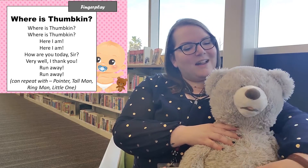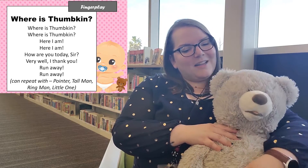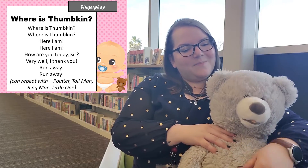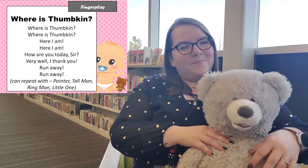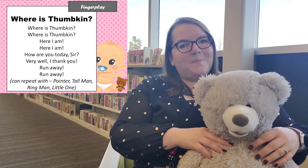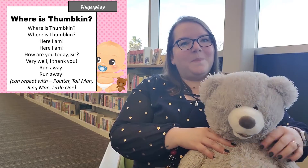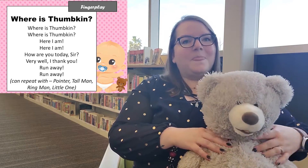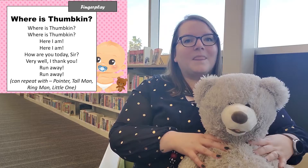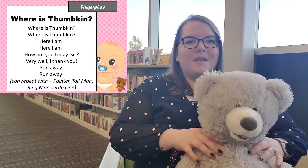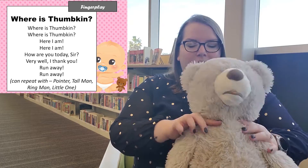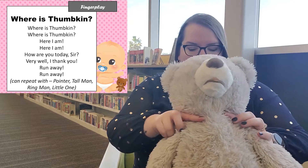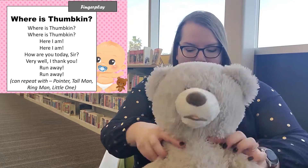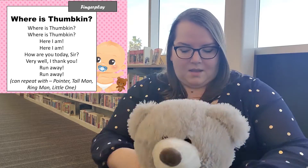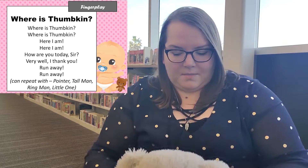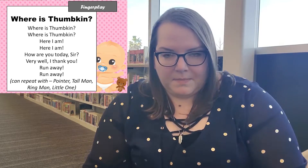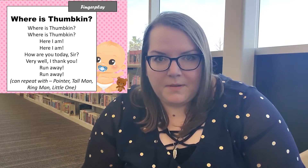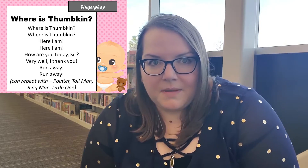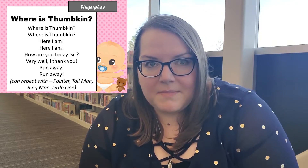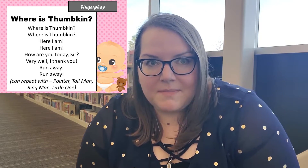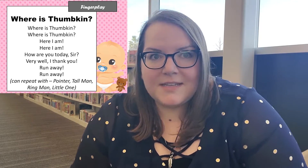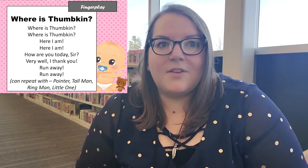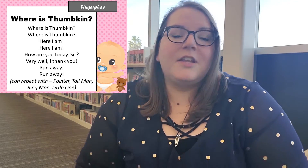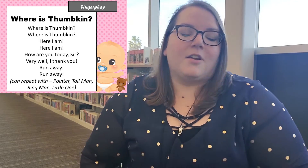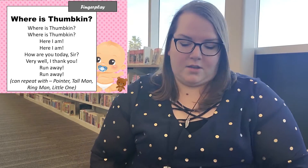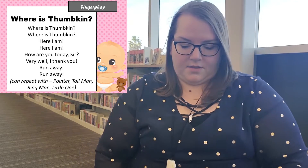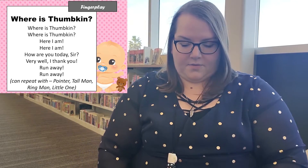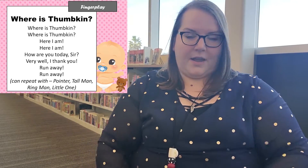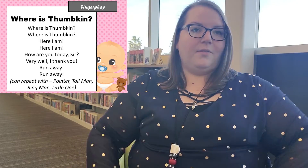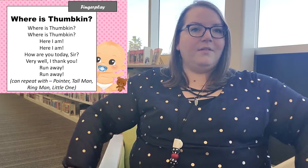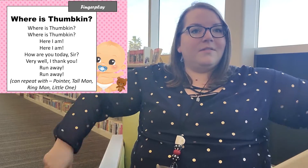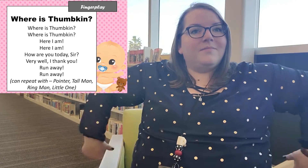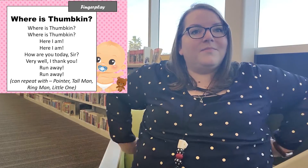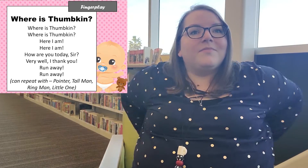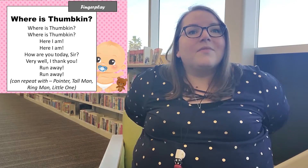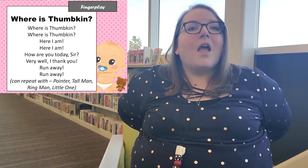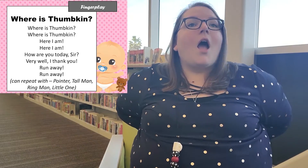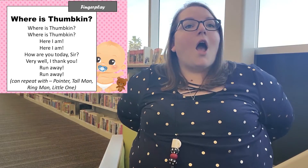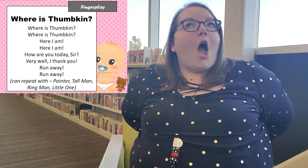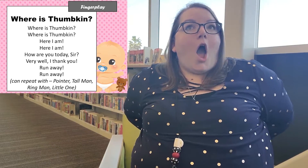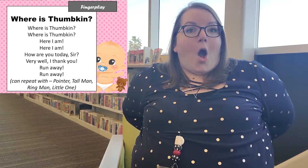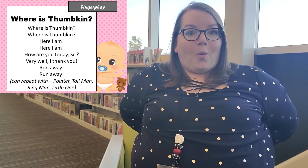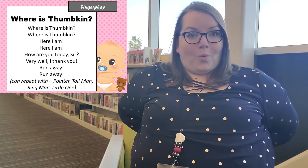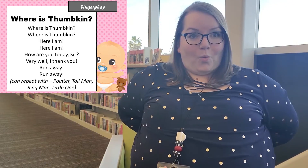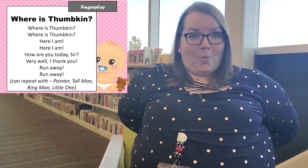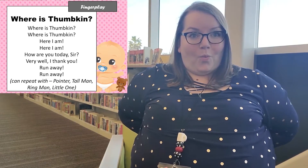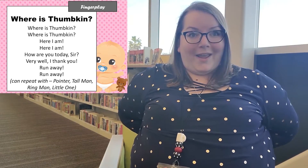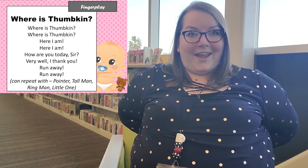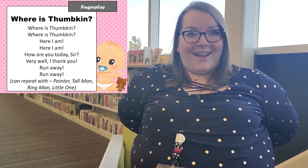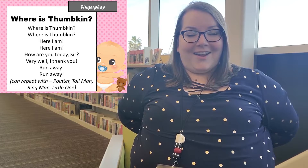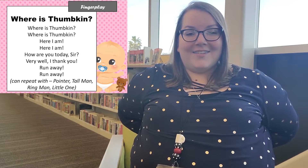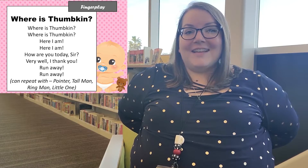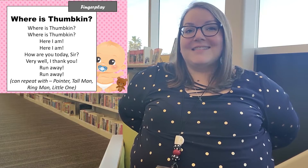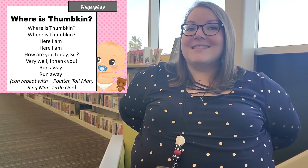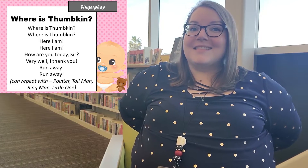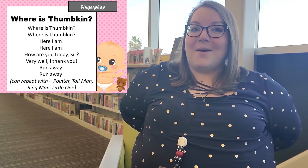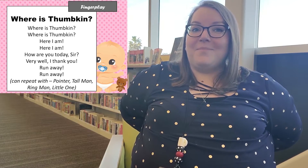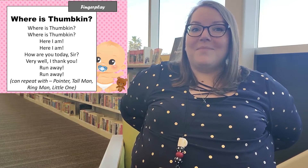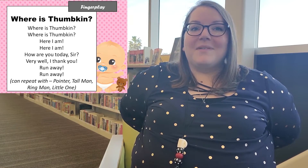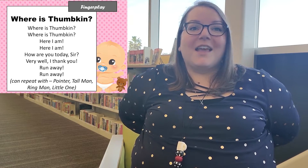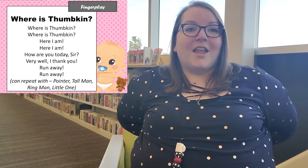ready I'm going to put my baby down here on the ground where is thumpkin